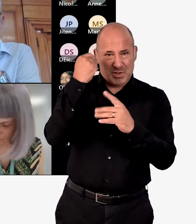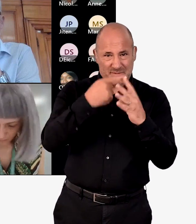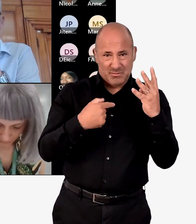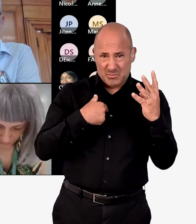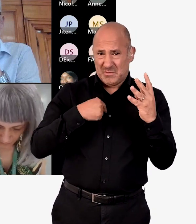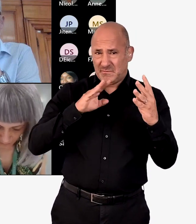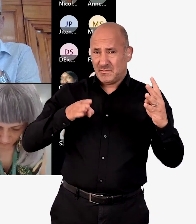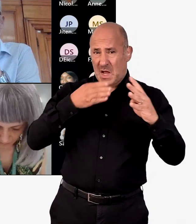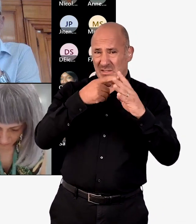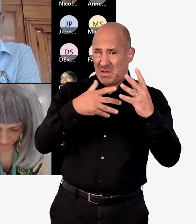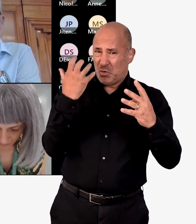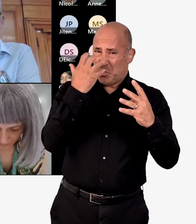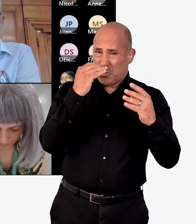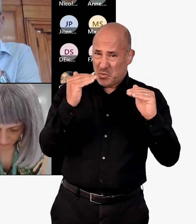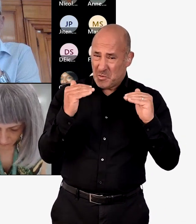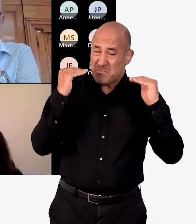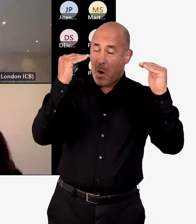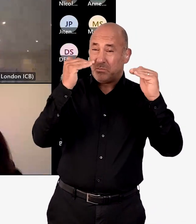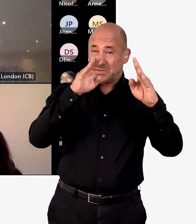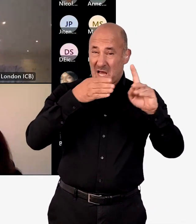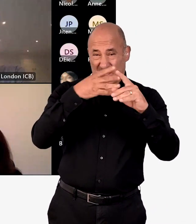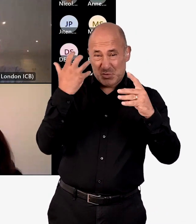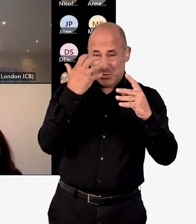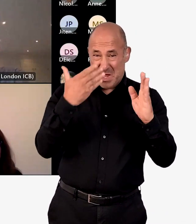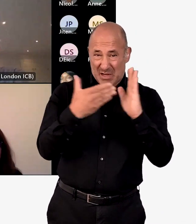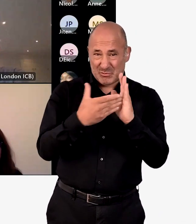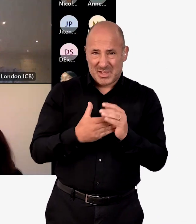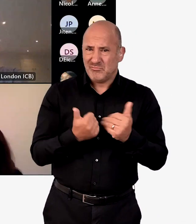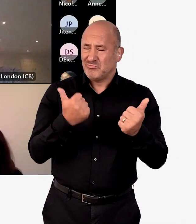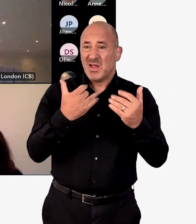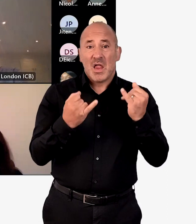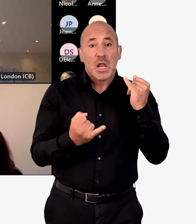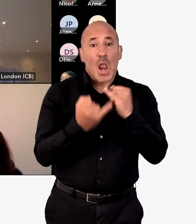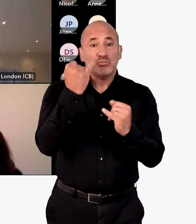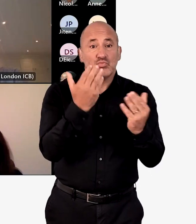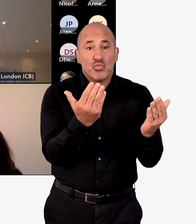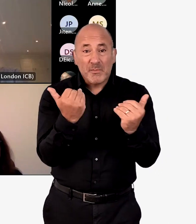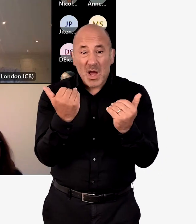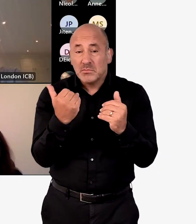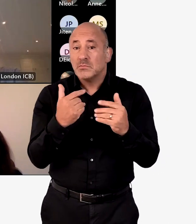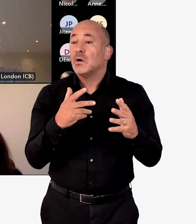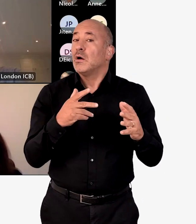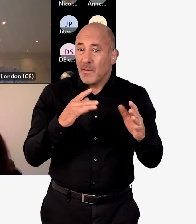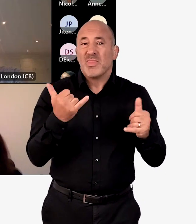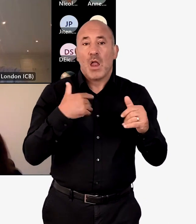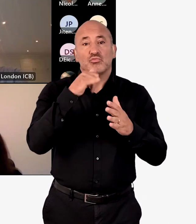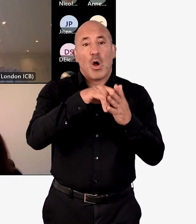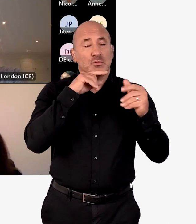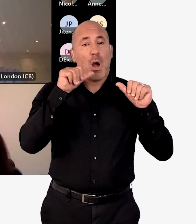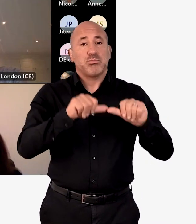objectives, I think we've set ourselves some ambitious and stretching targets. Happy to take any other final comments before we move to